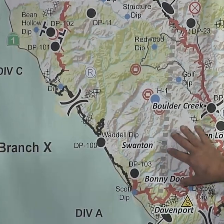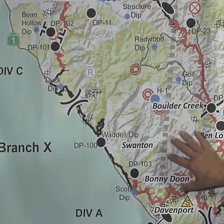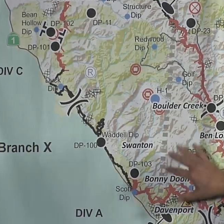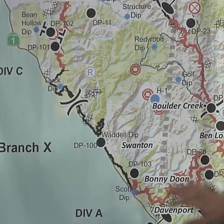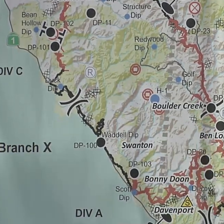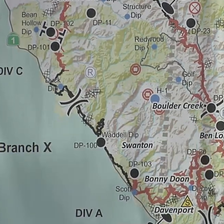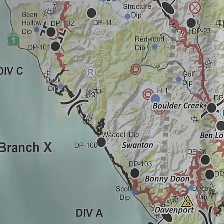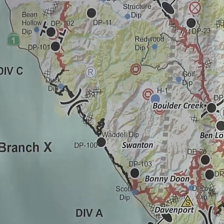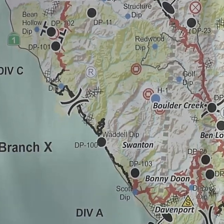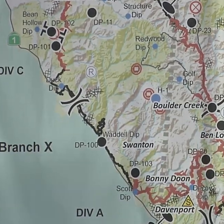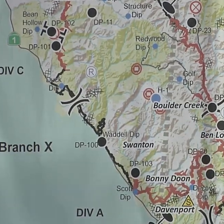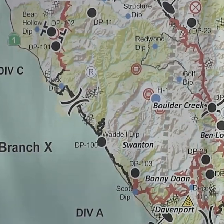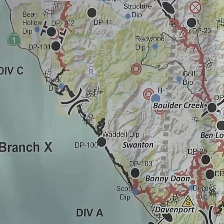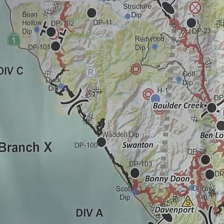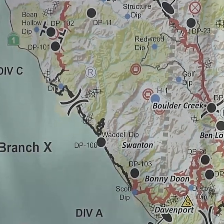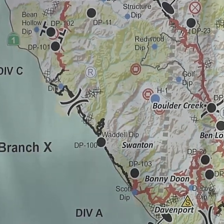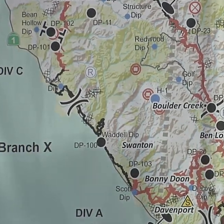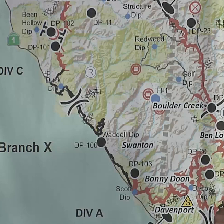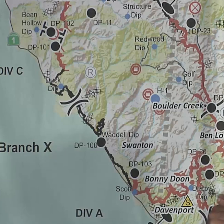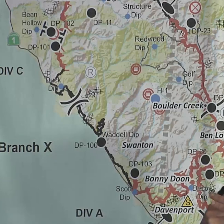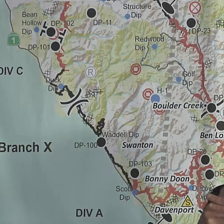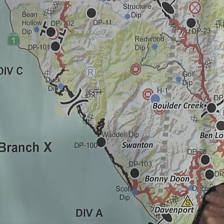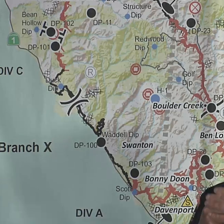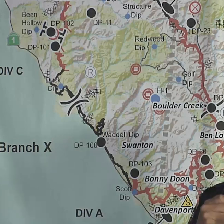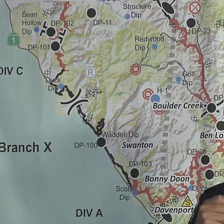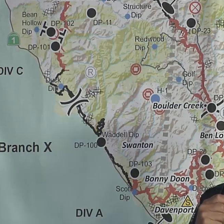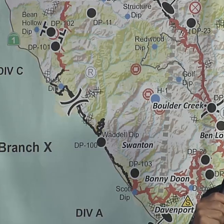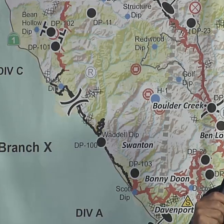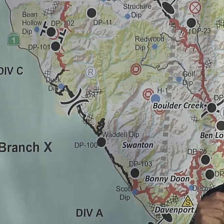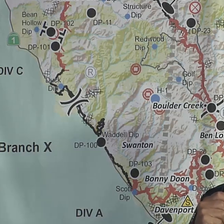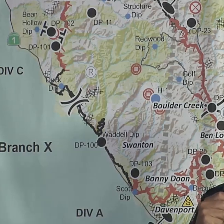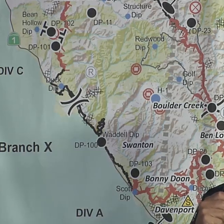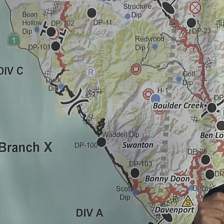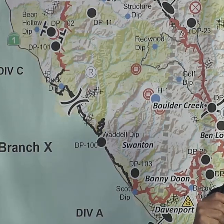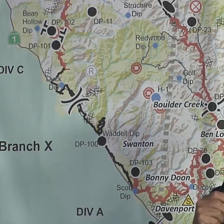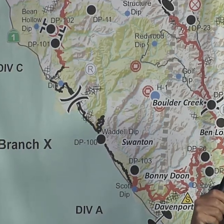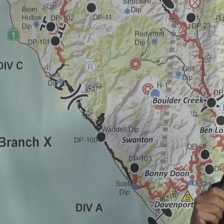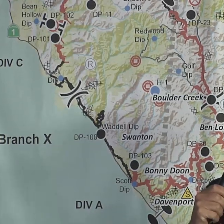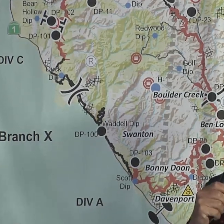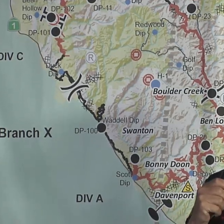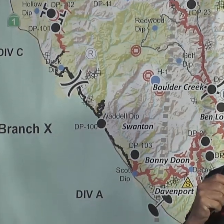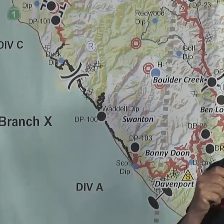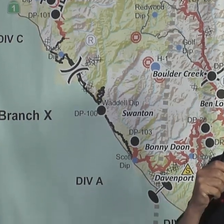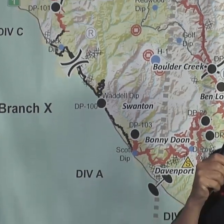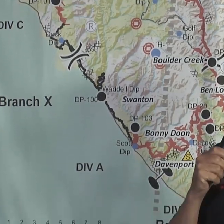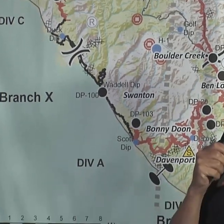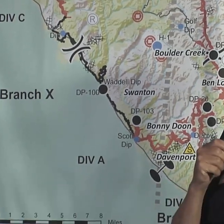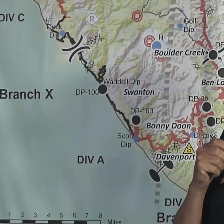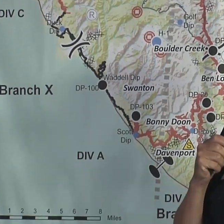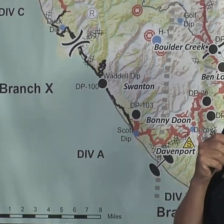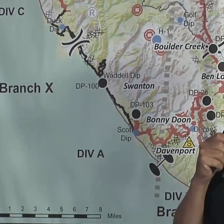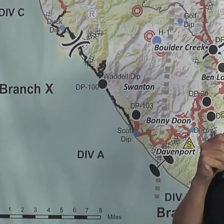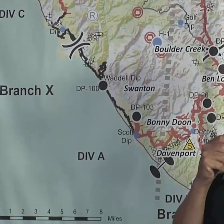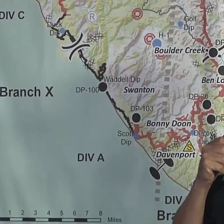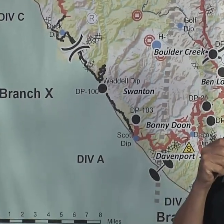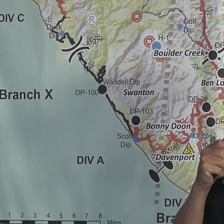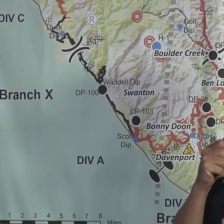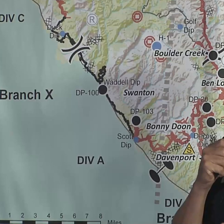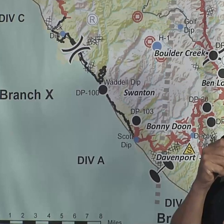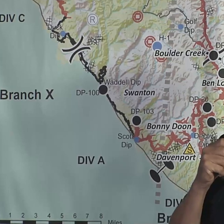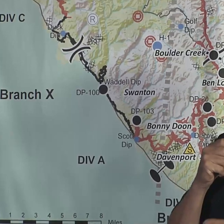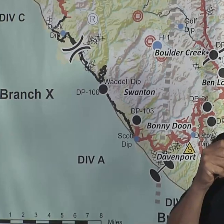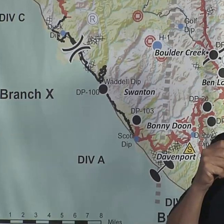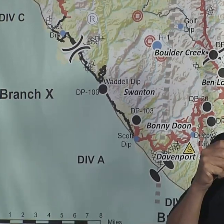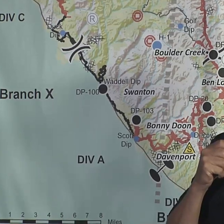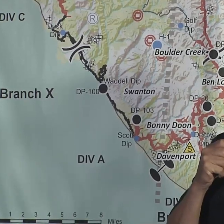Bonny Doon, same thing. We've got County Road Works, along with our specialty road crews that are going in.